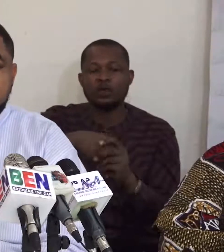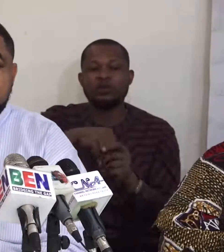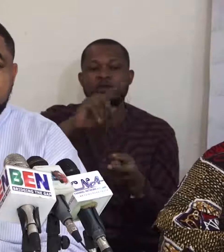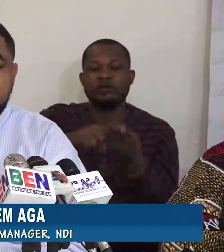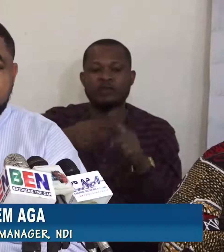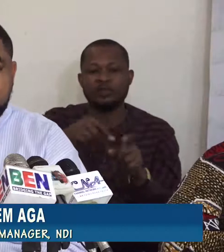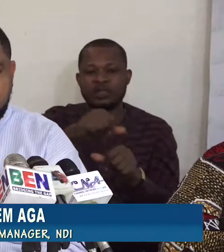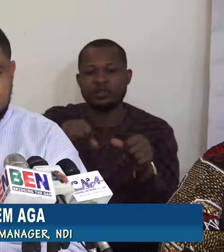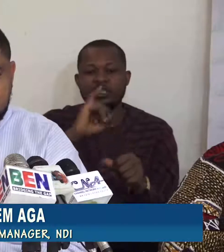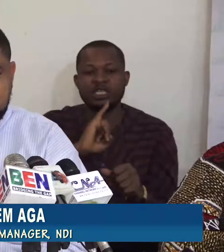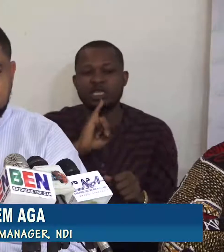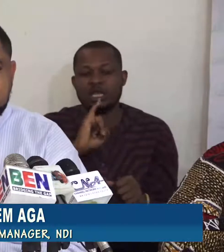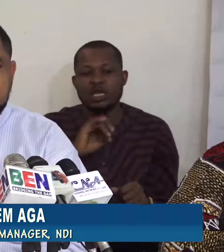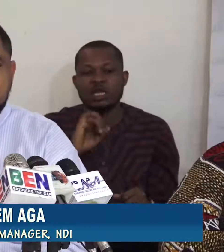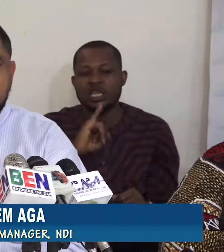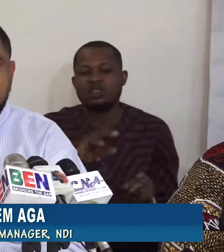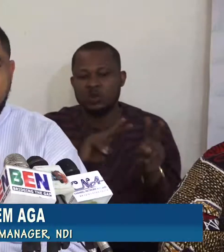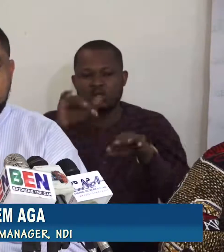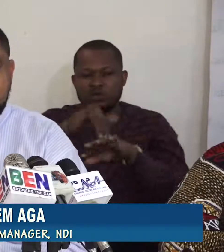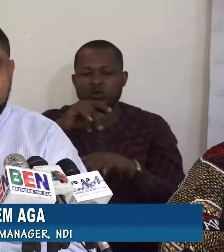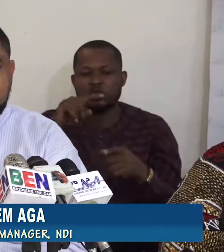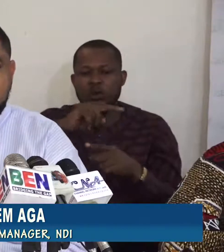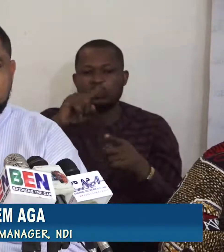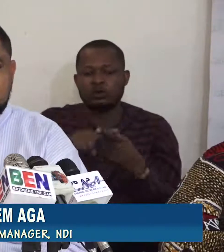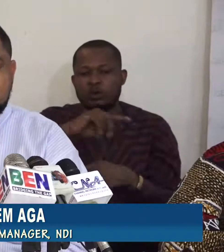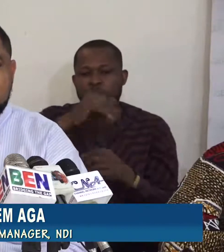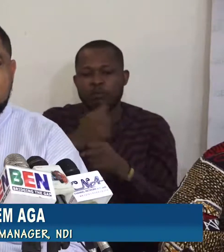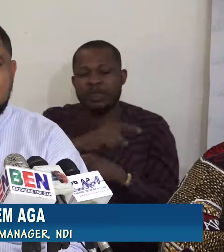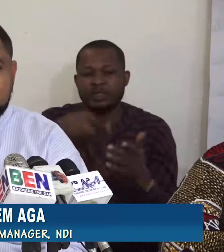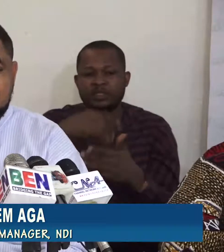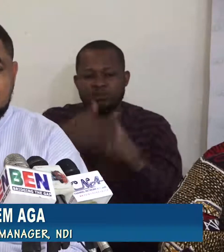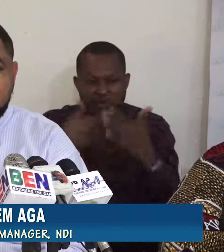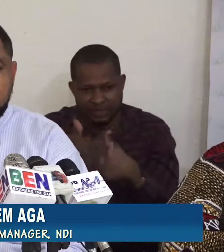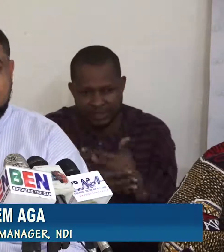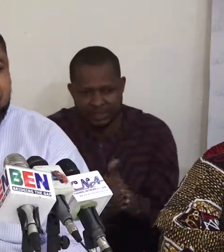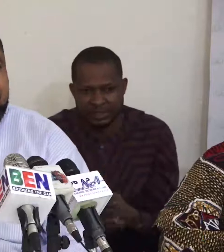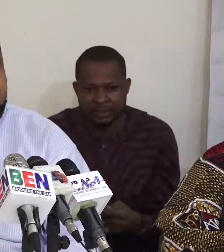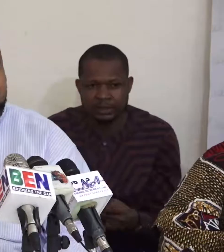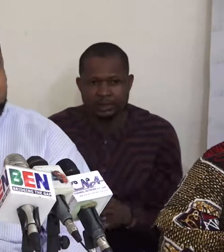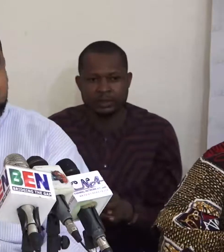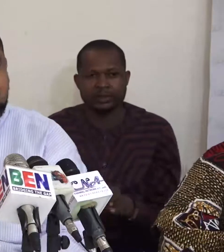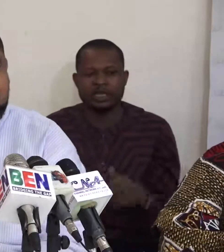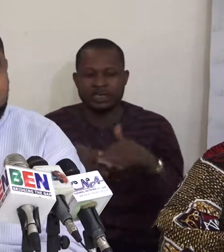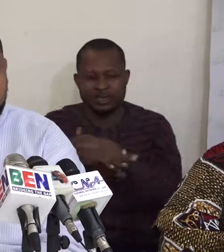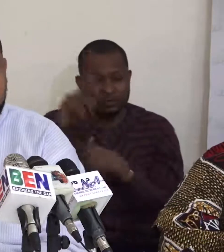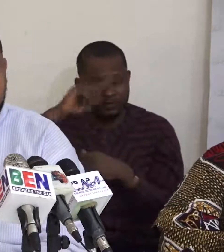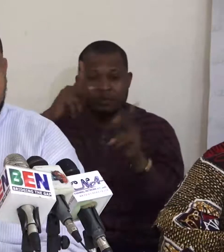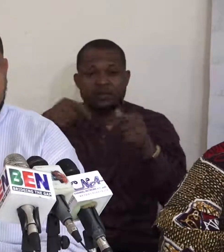make this process more participatory by observing it to identify gaps with regards to the participation of persons with disabilities.